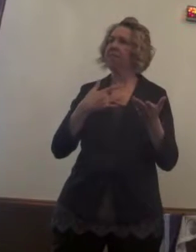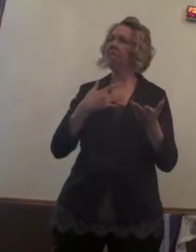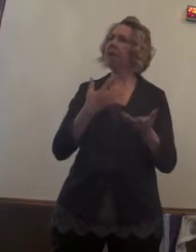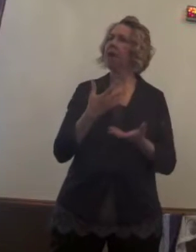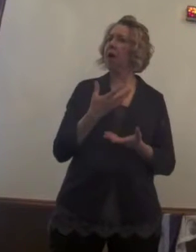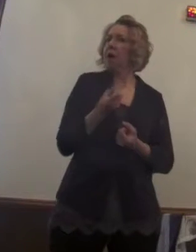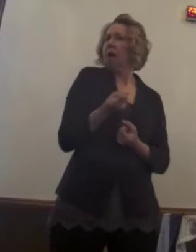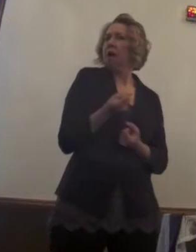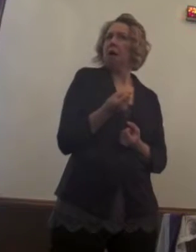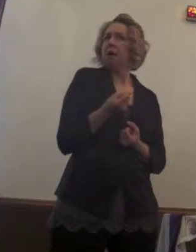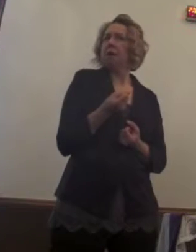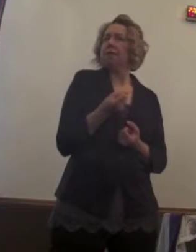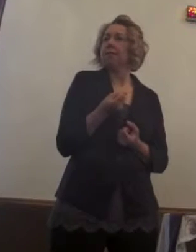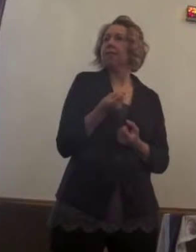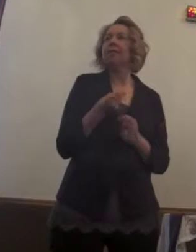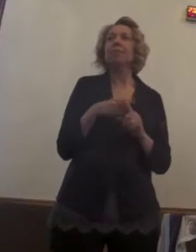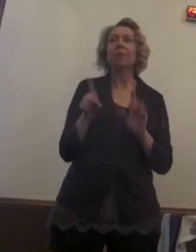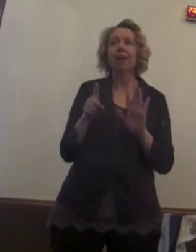confidence and assurance.